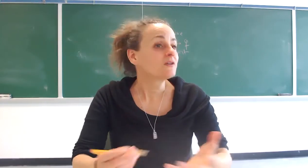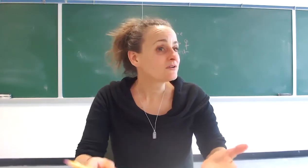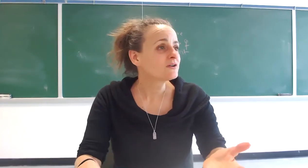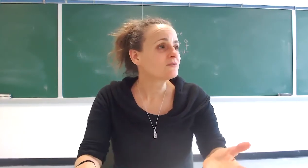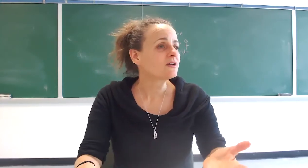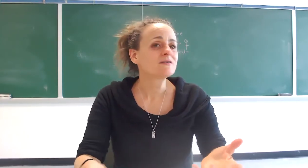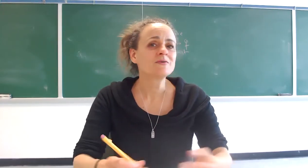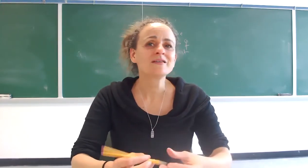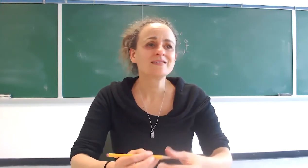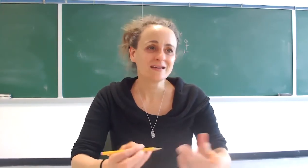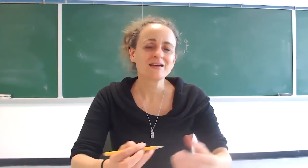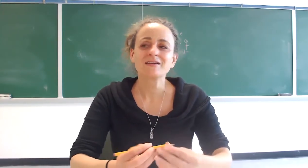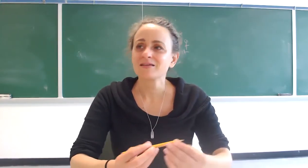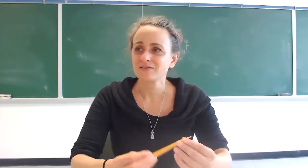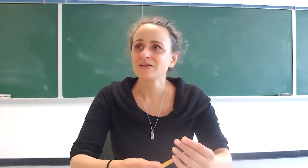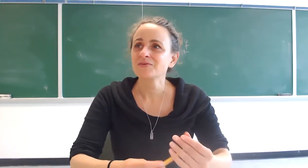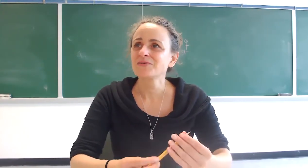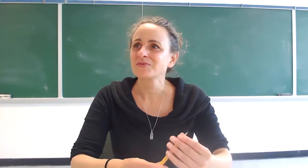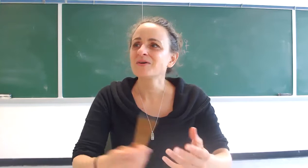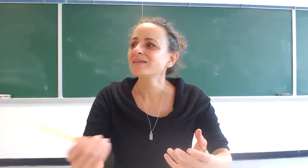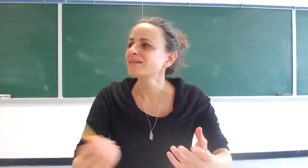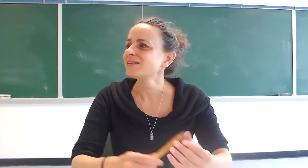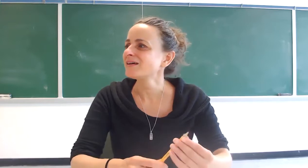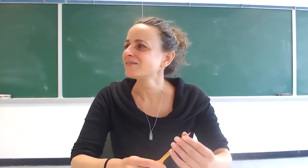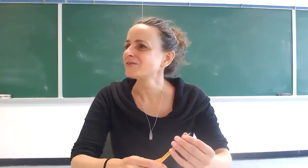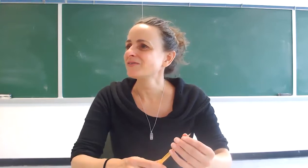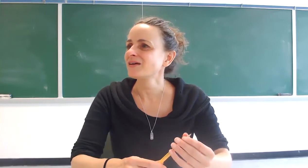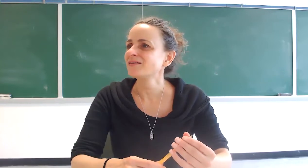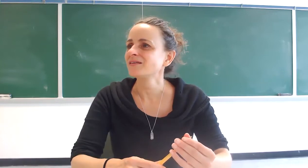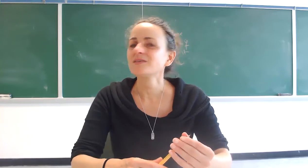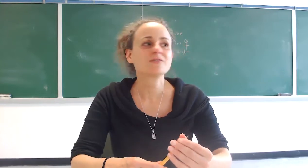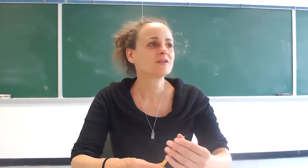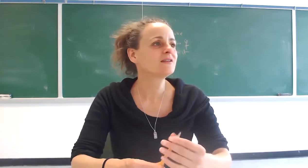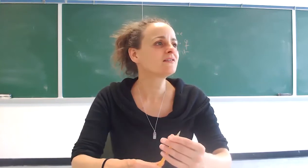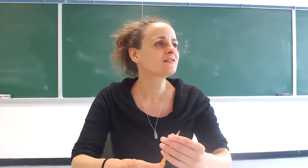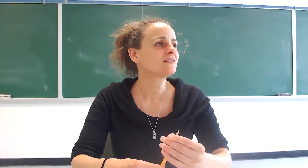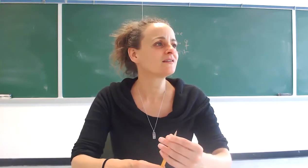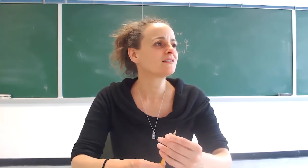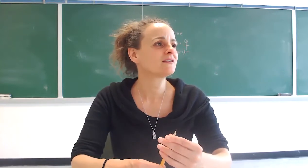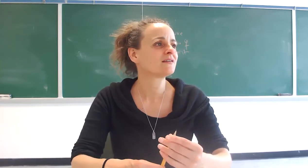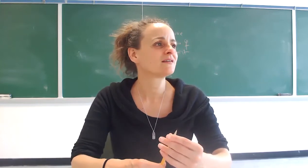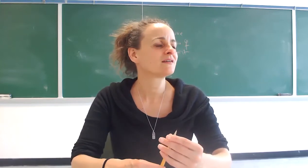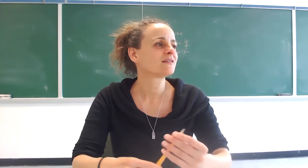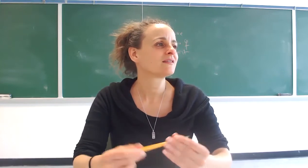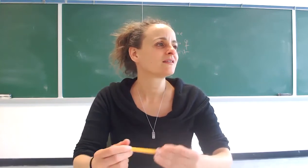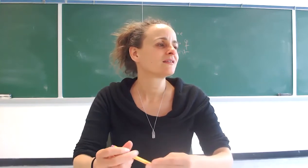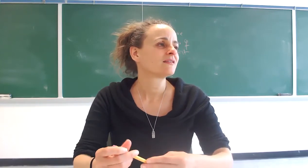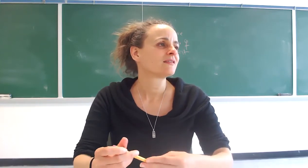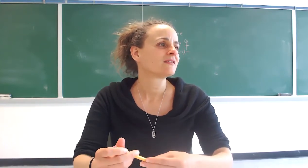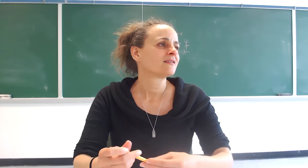very good right who else has a i living who else has a answer to that candidate can you succeed well you could say that people who break